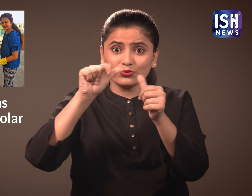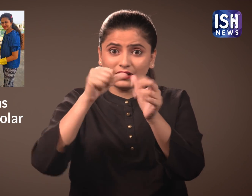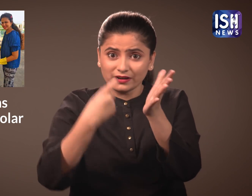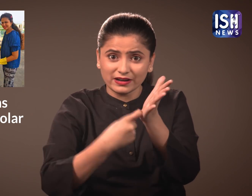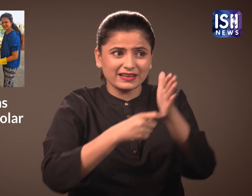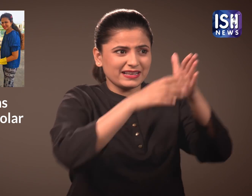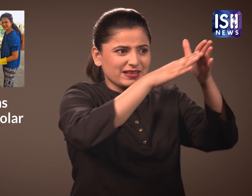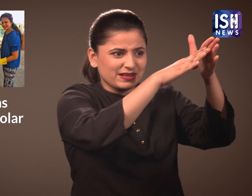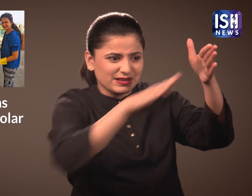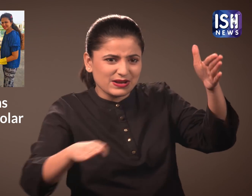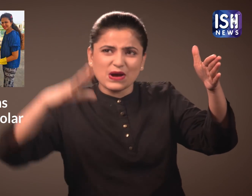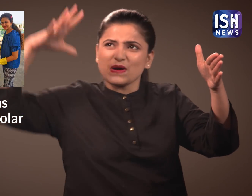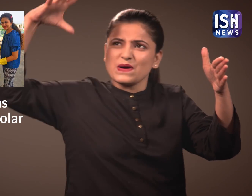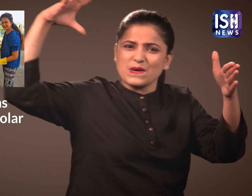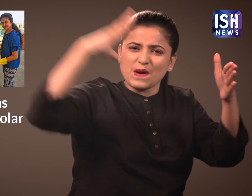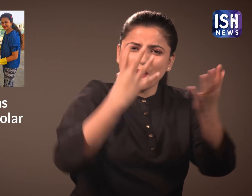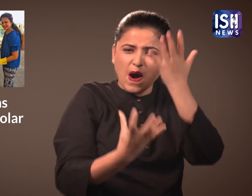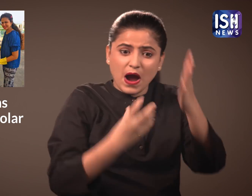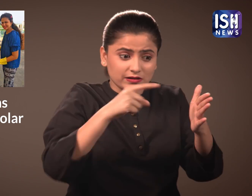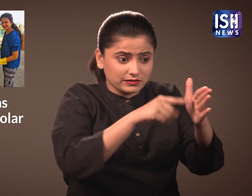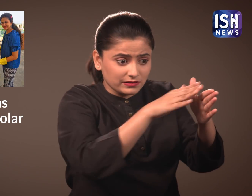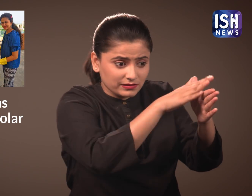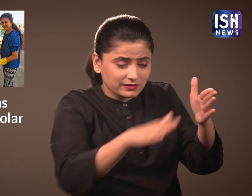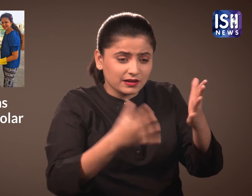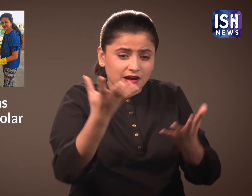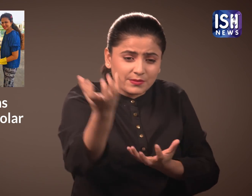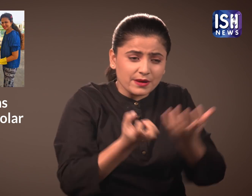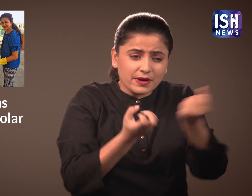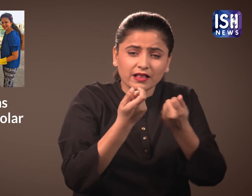They paid Rs 2.5 lakh for all the solar equipment.